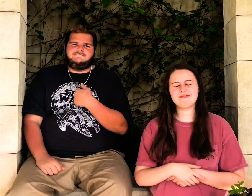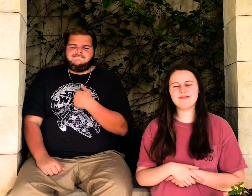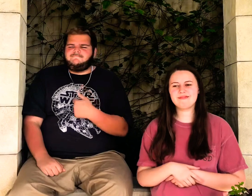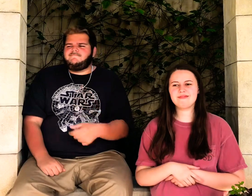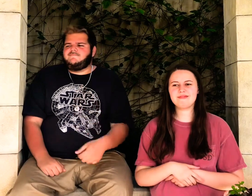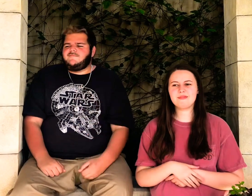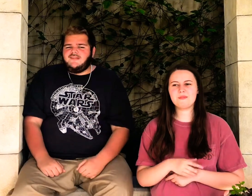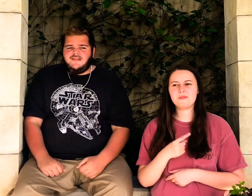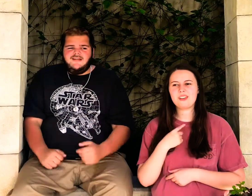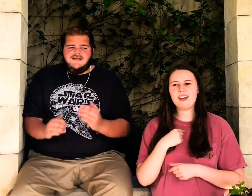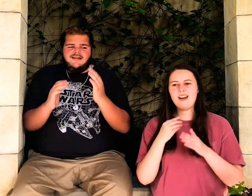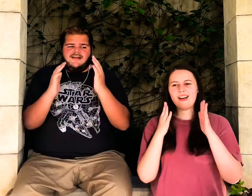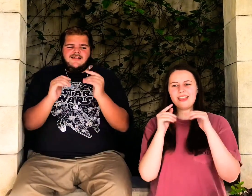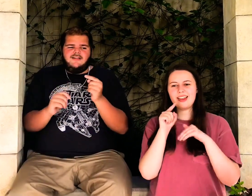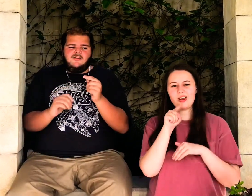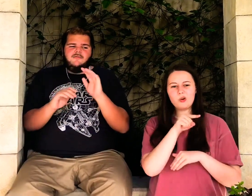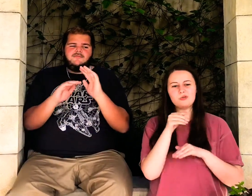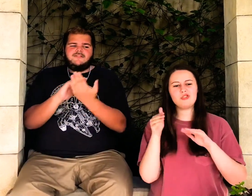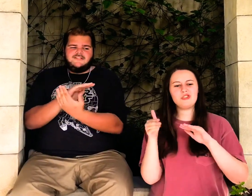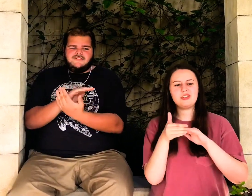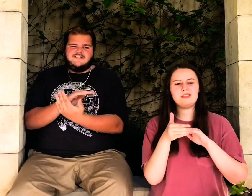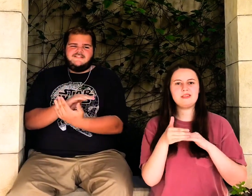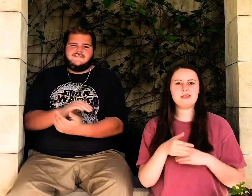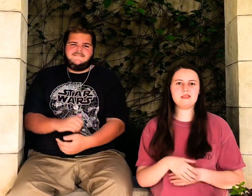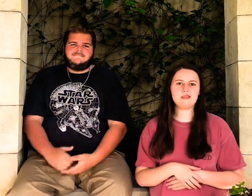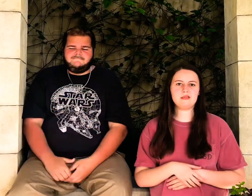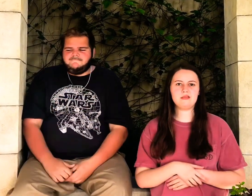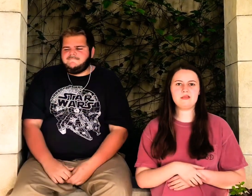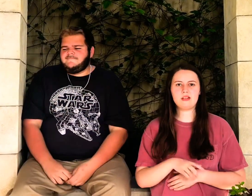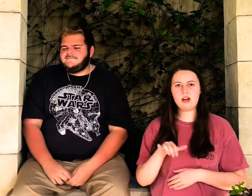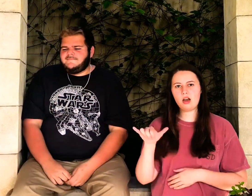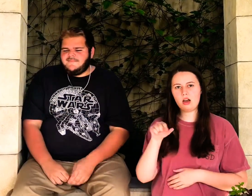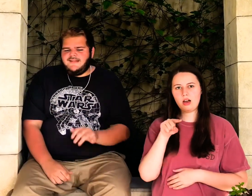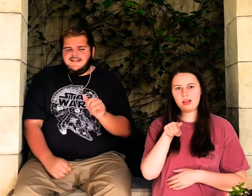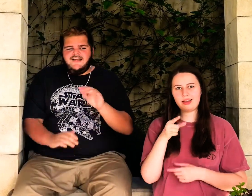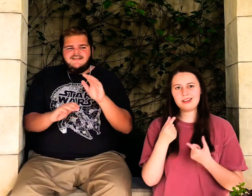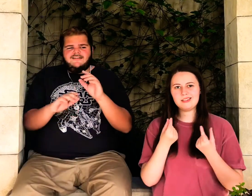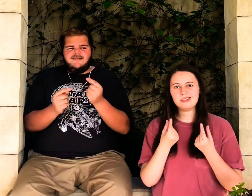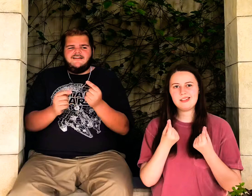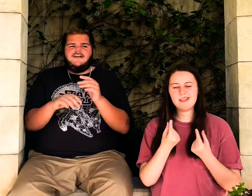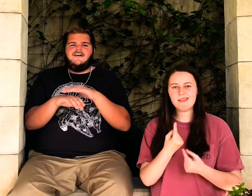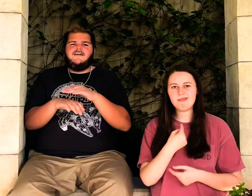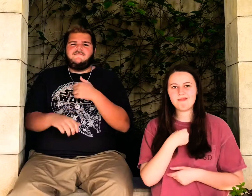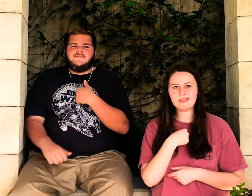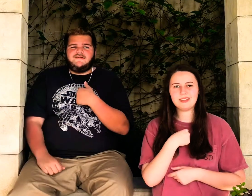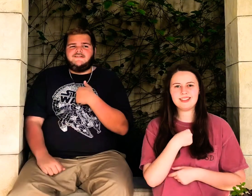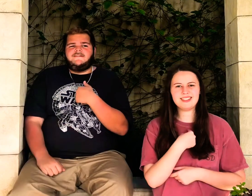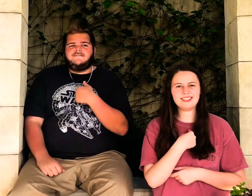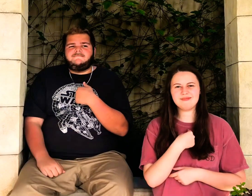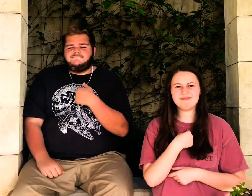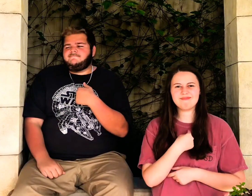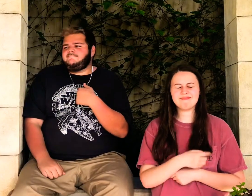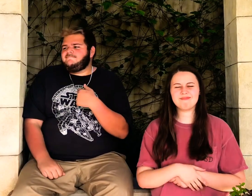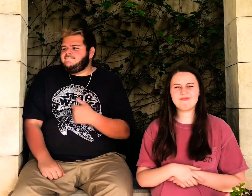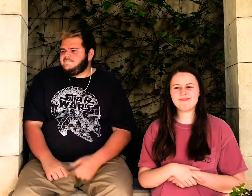me And then I hope he cheats Like you did on me